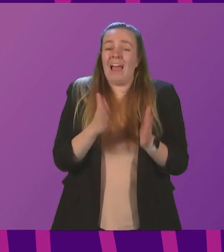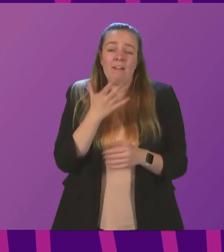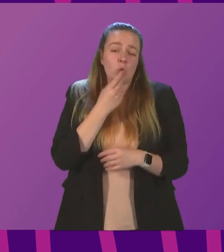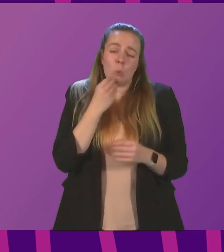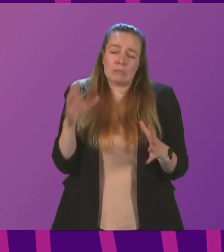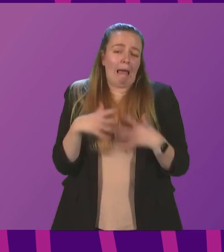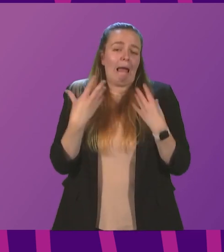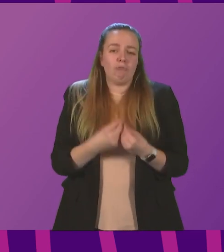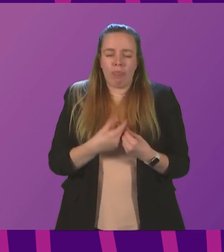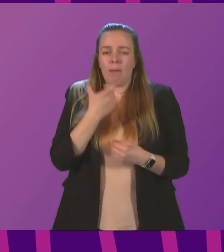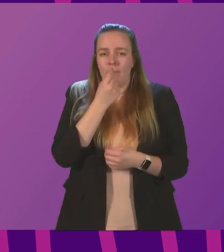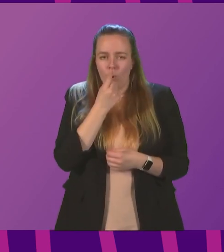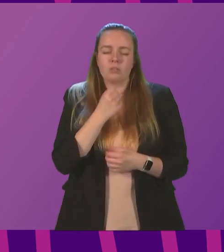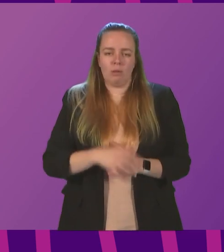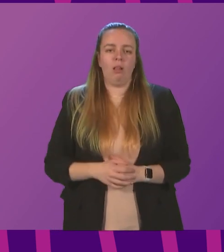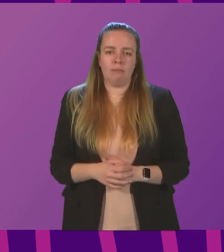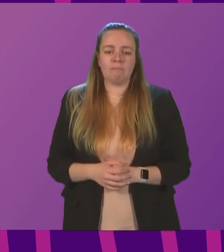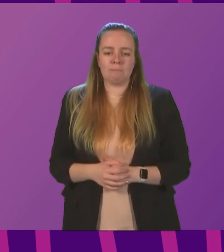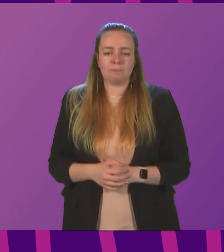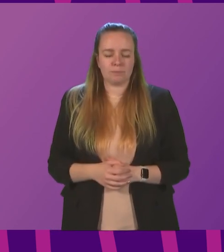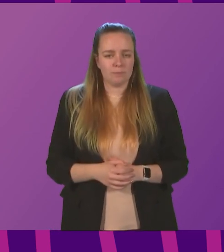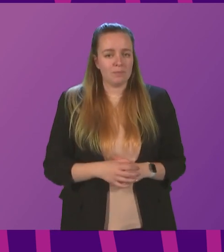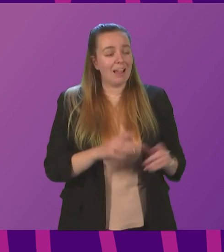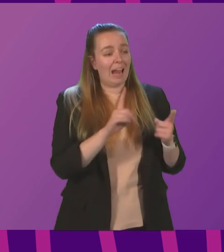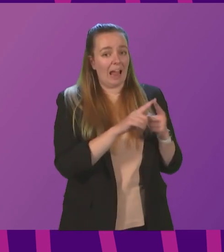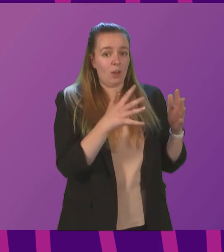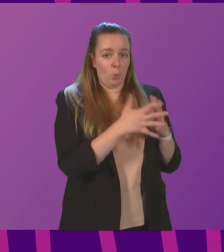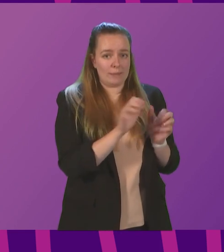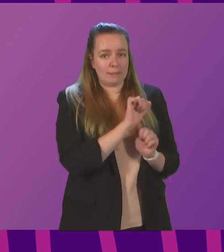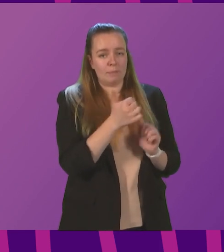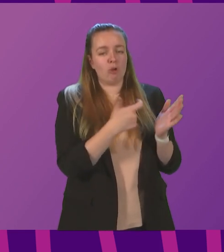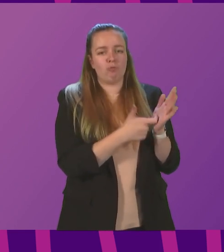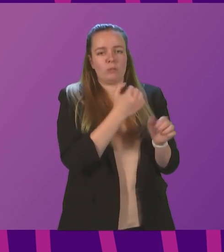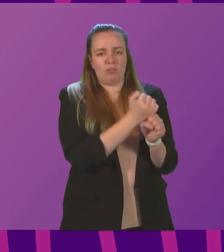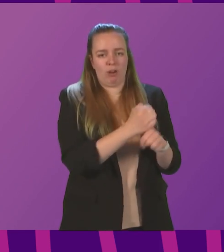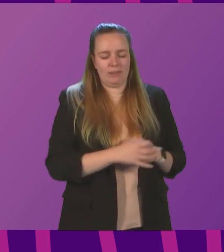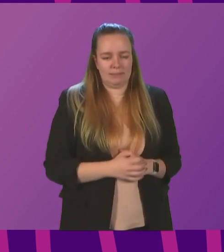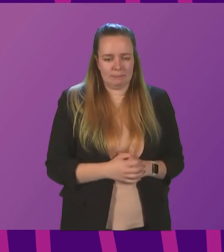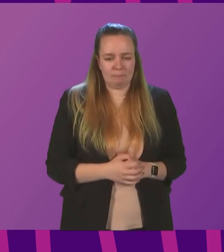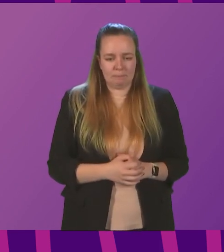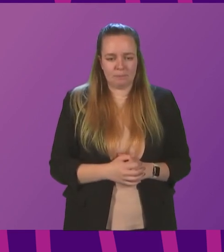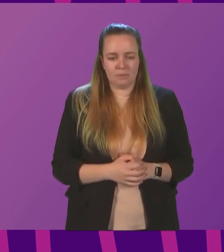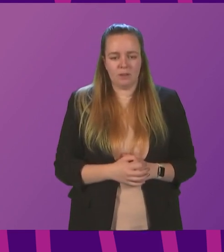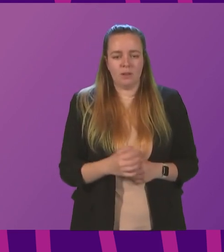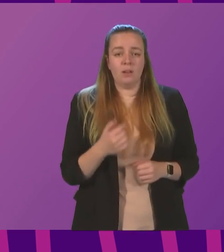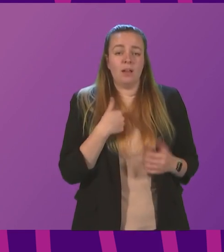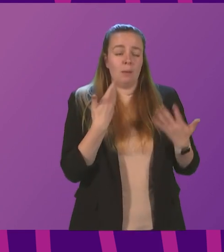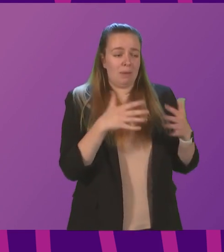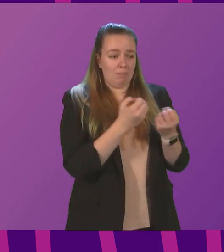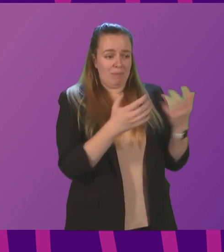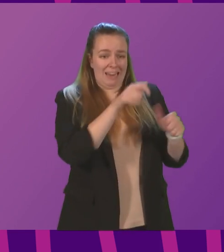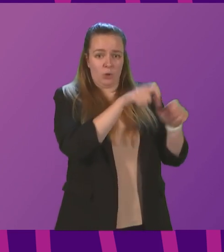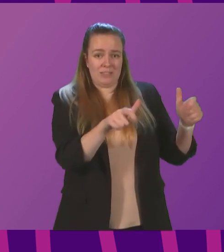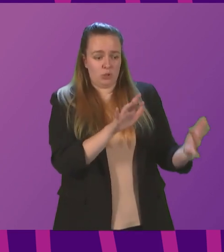possible tool at our disposal to do that. Eleanor Whittam to be followed by Rhoda Grant. I have had a number of constituents